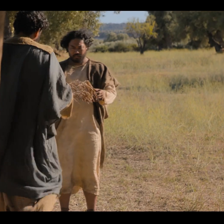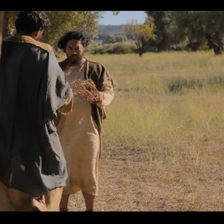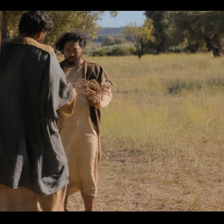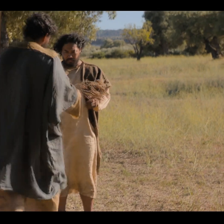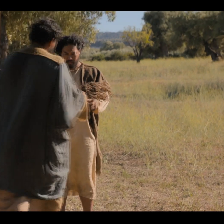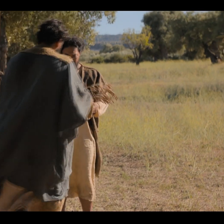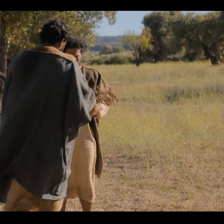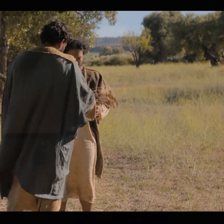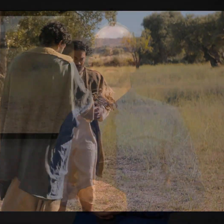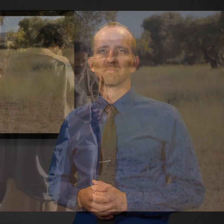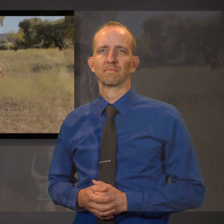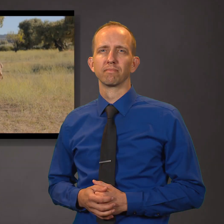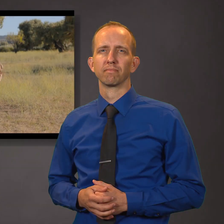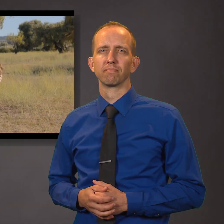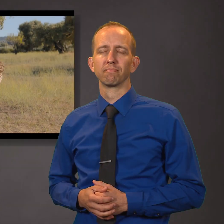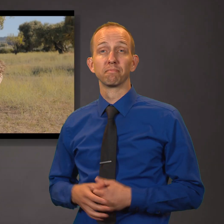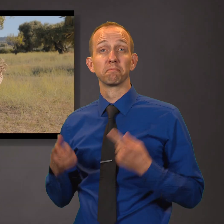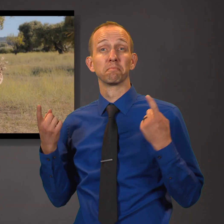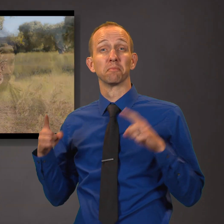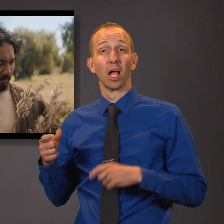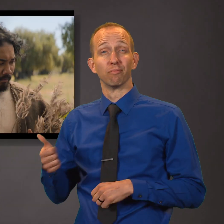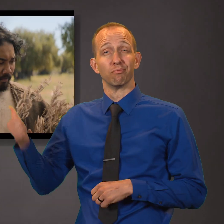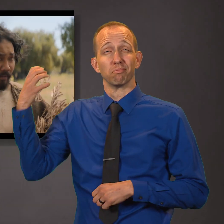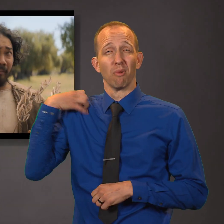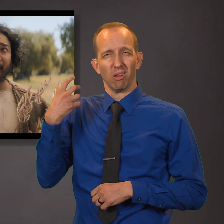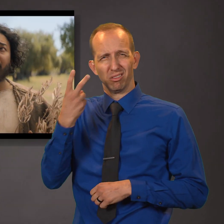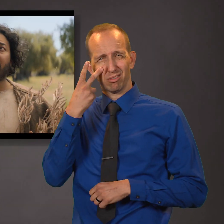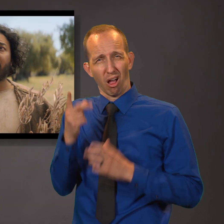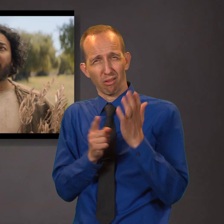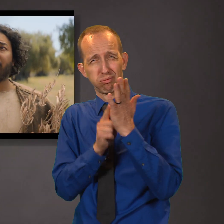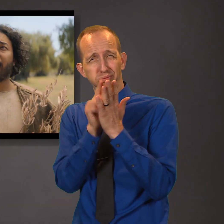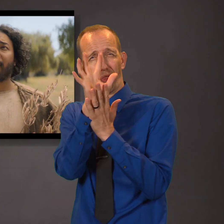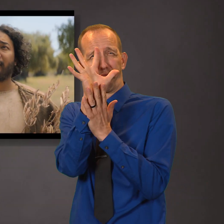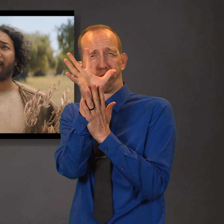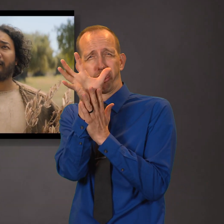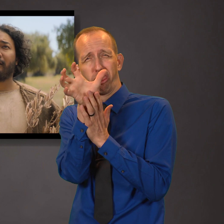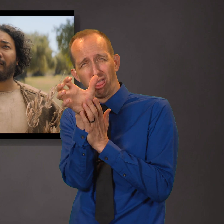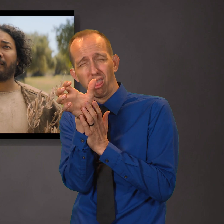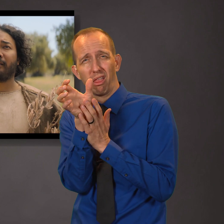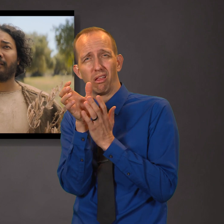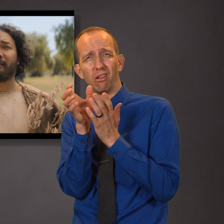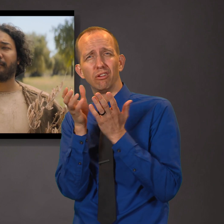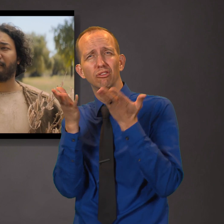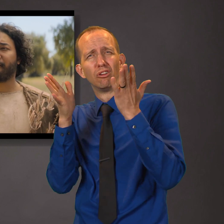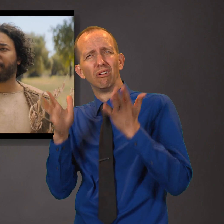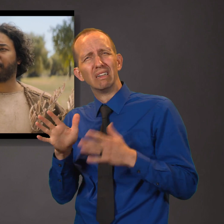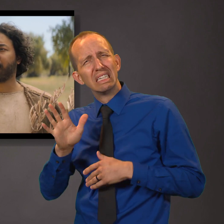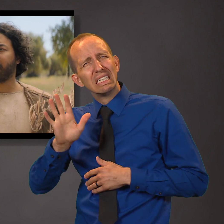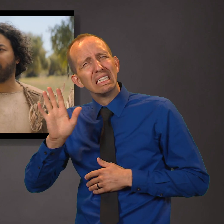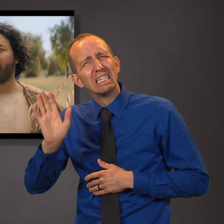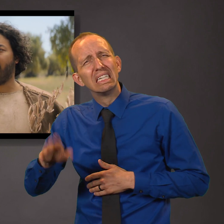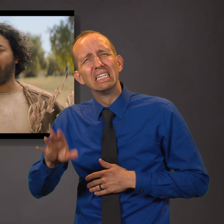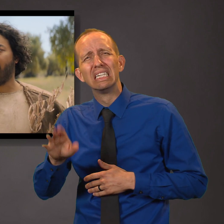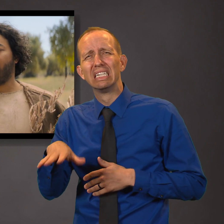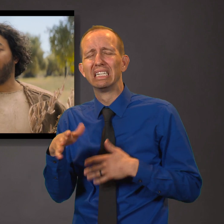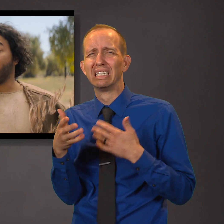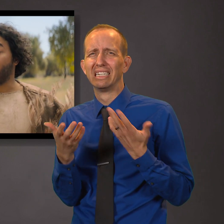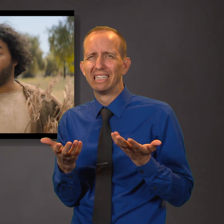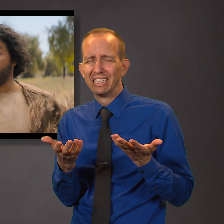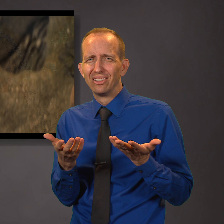And it came to pass that the master of the vineyard saw it, and he said unto his servant, And grieveth